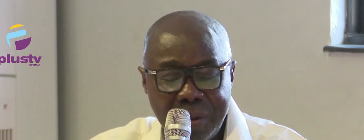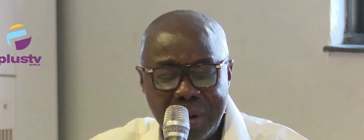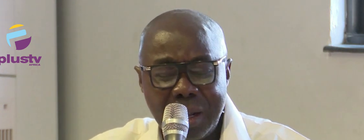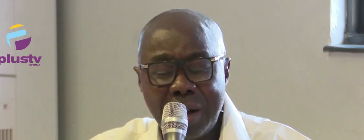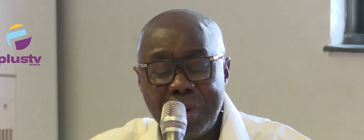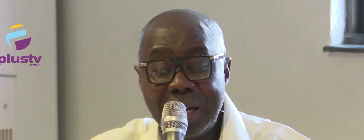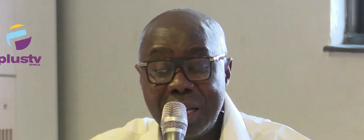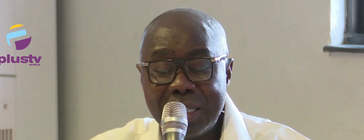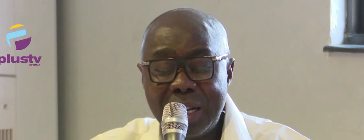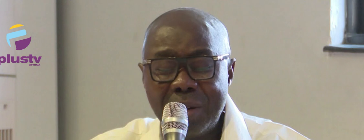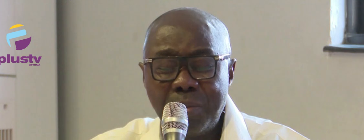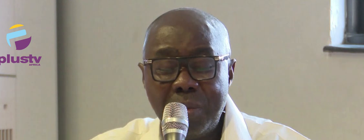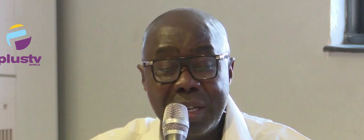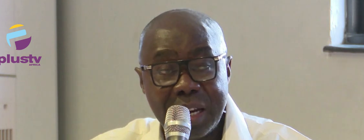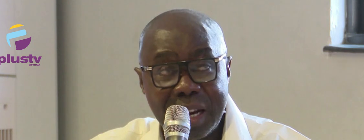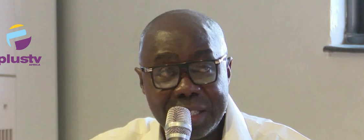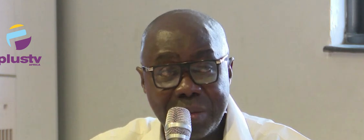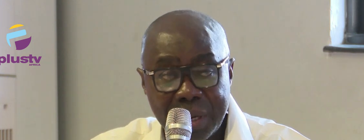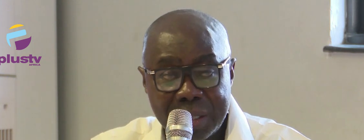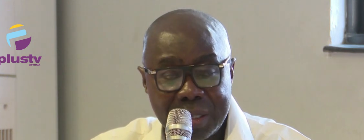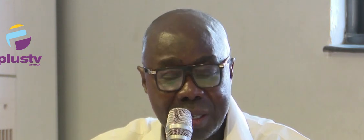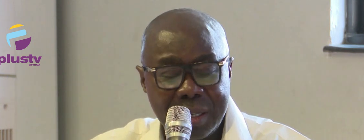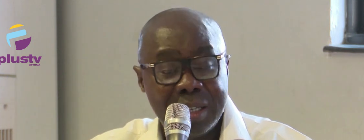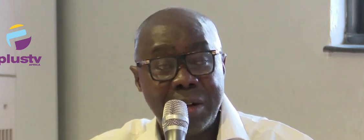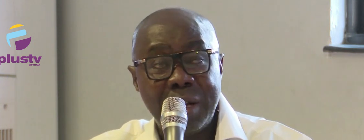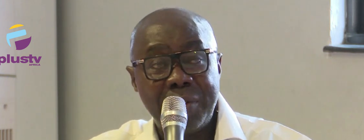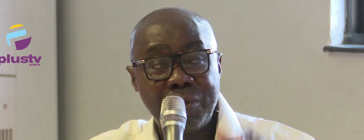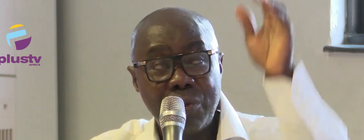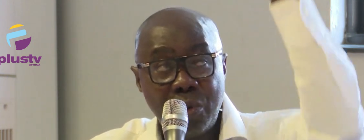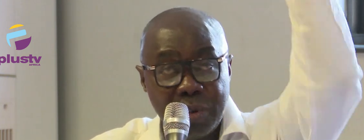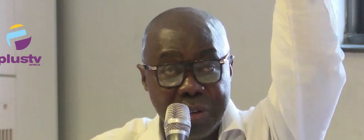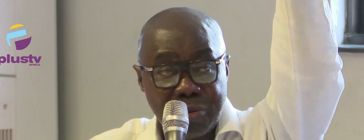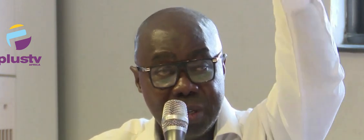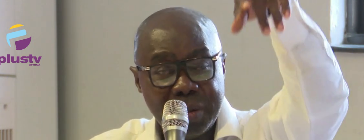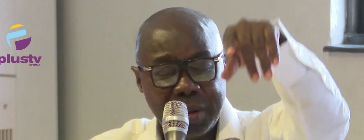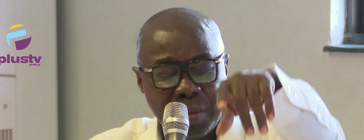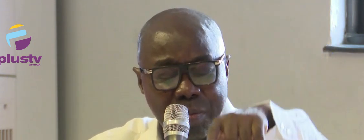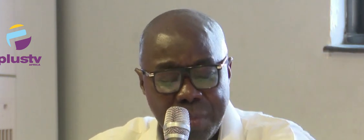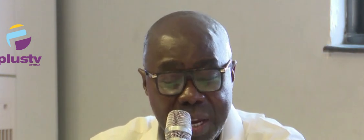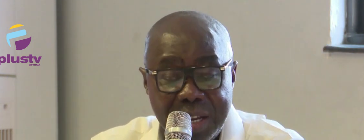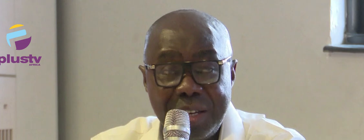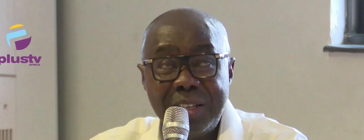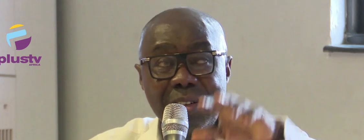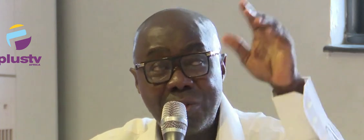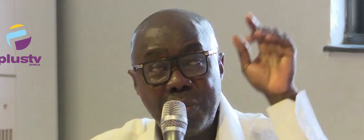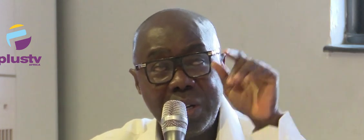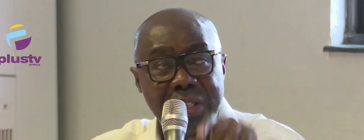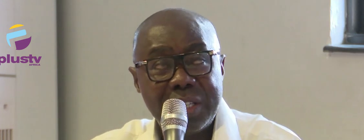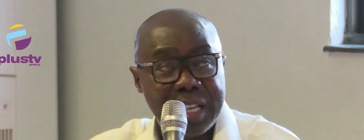agonists and the public inviting me. That we have to go into the main